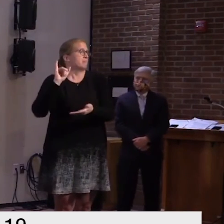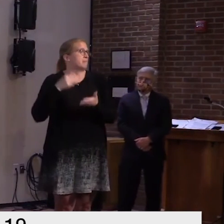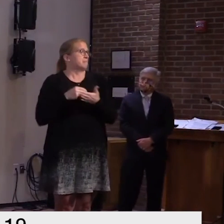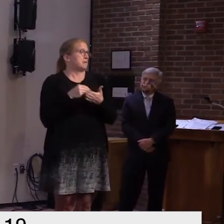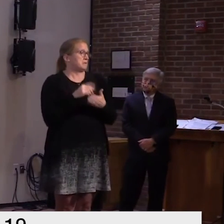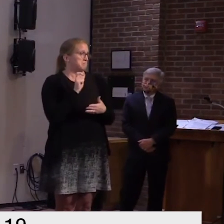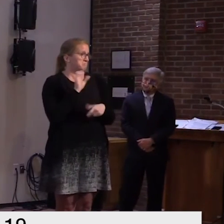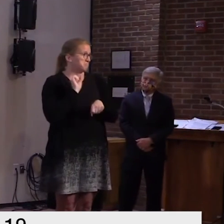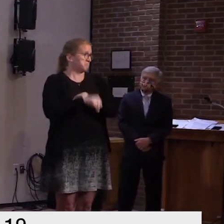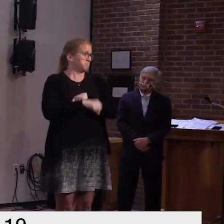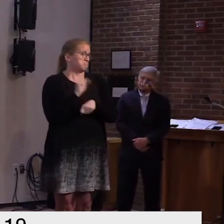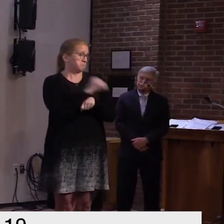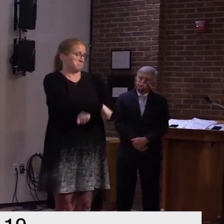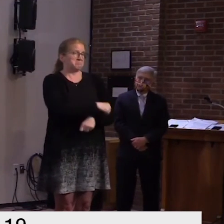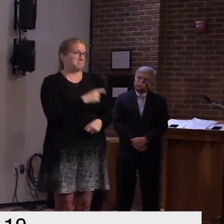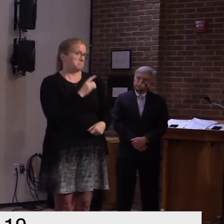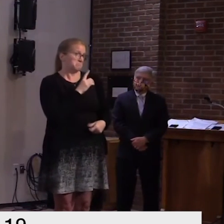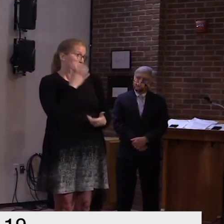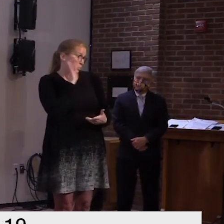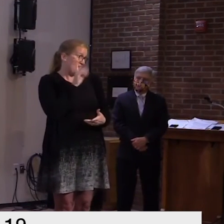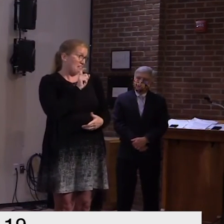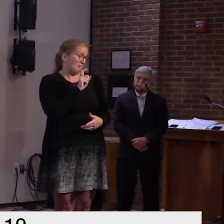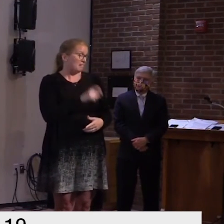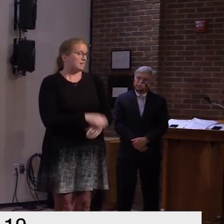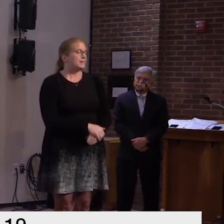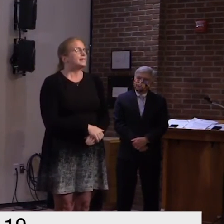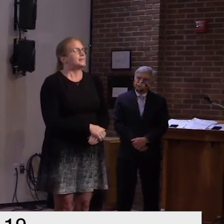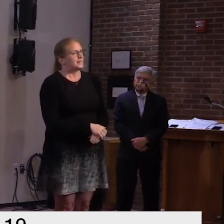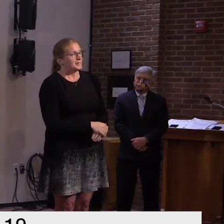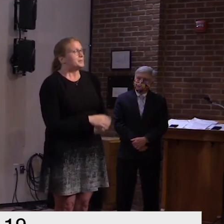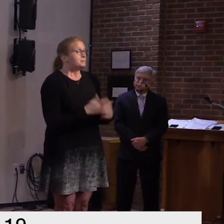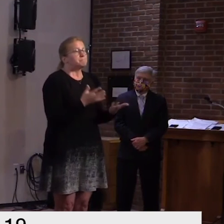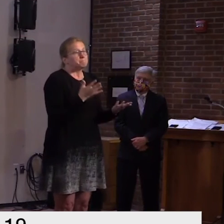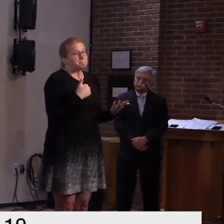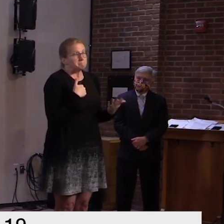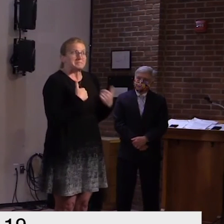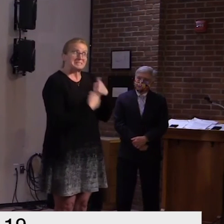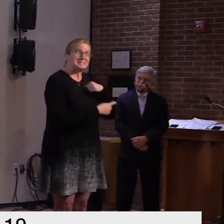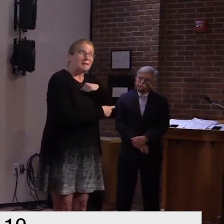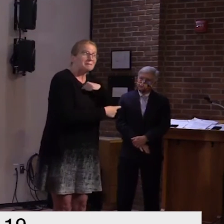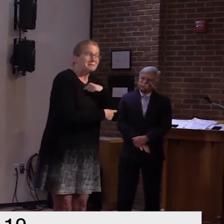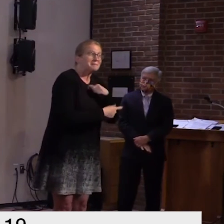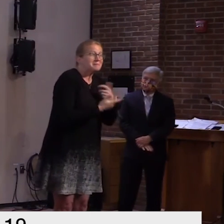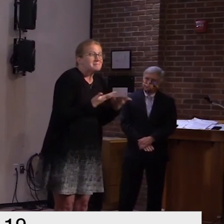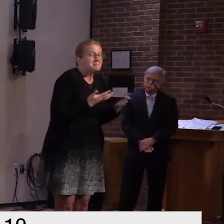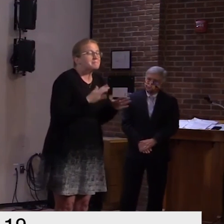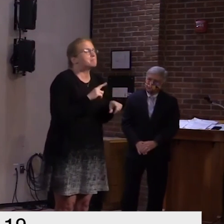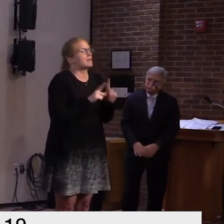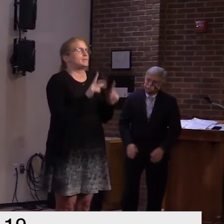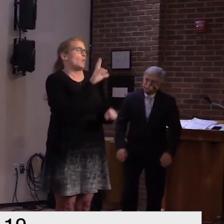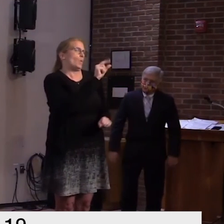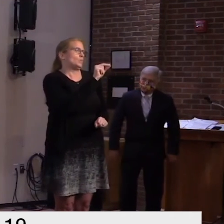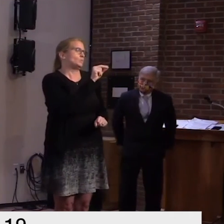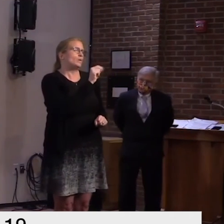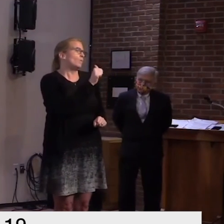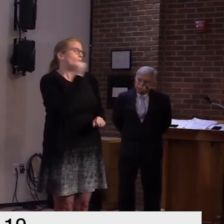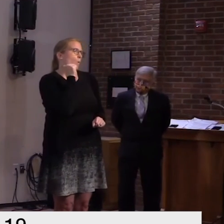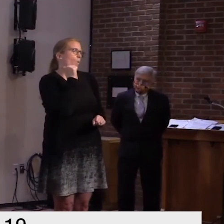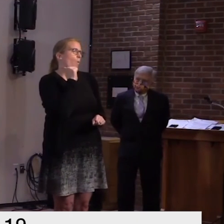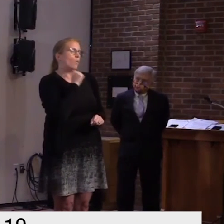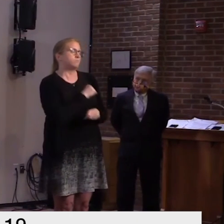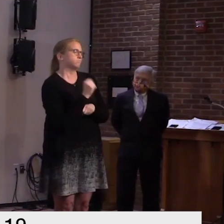um you know as tempting as that might be uh no i think we have to continue to work together uh and uh